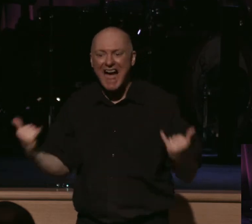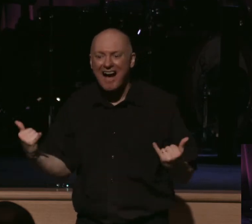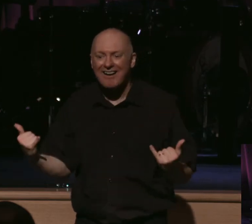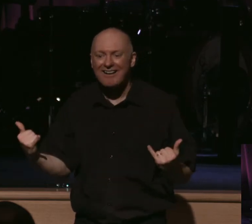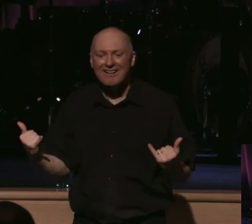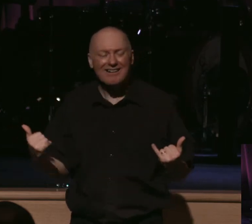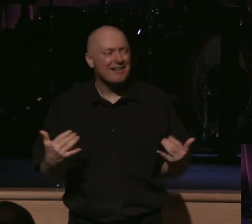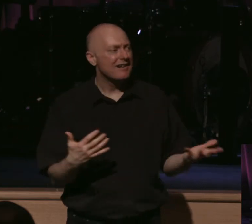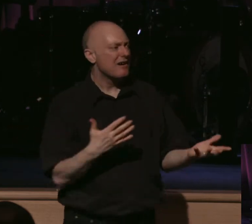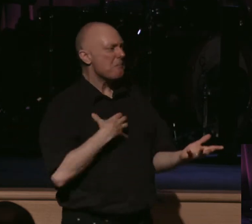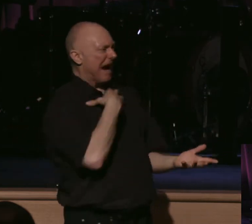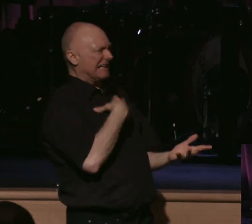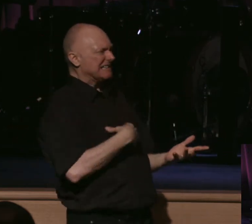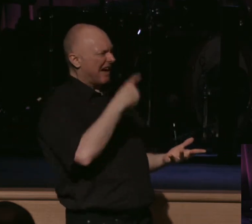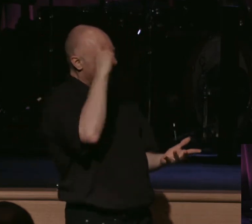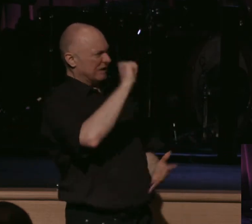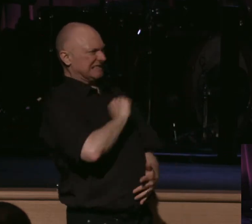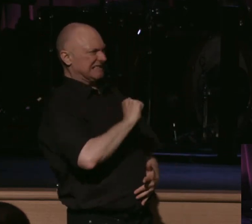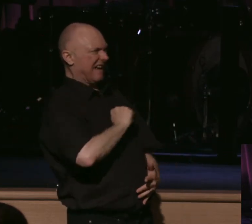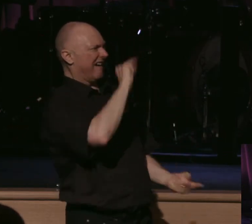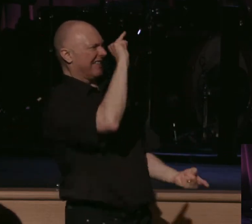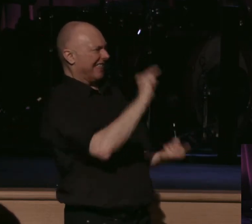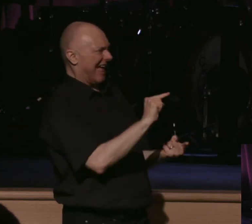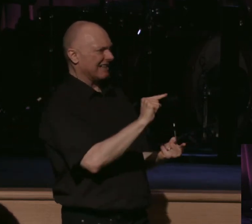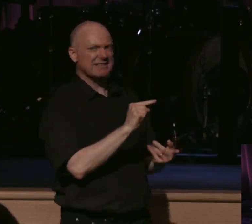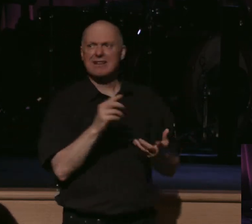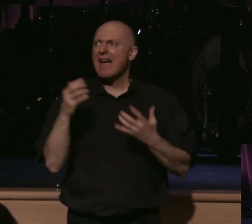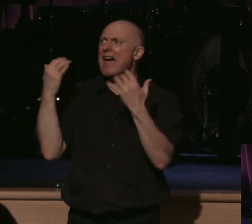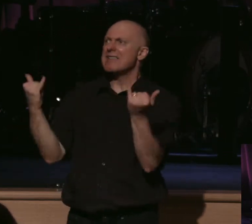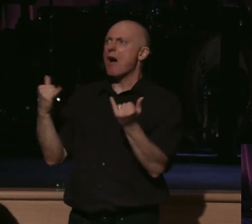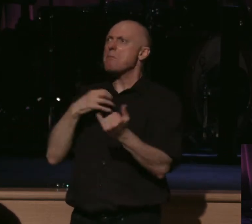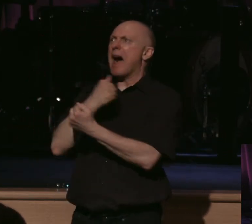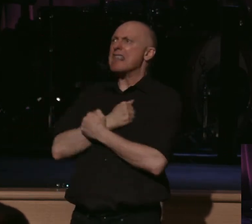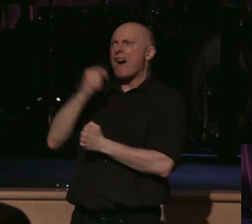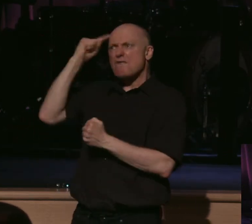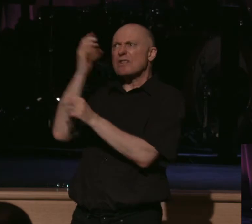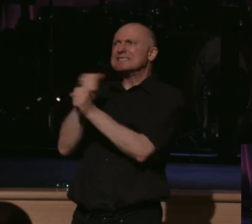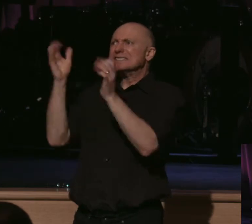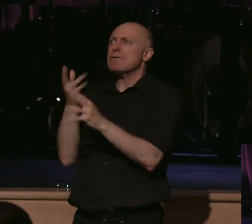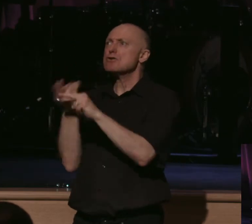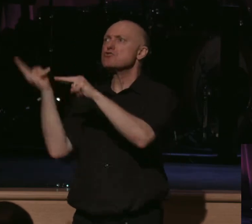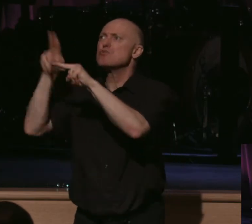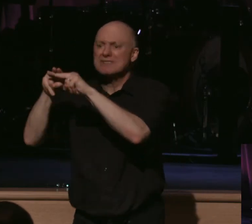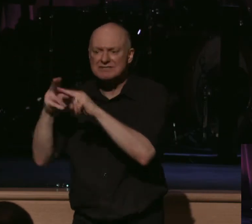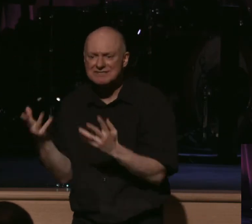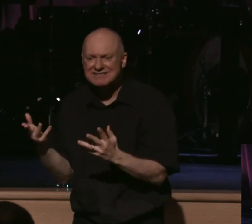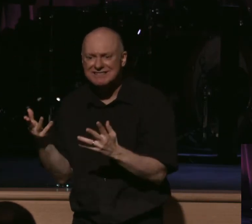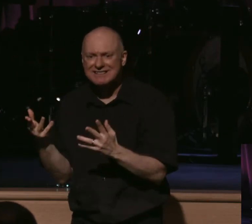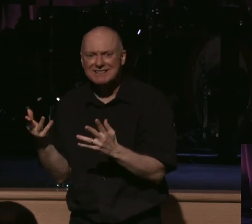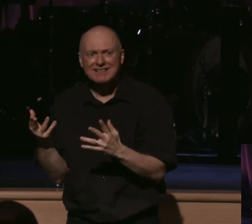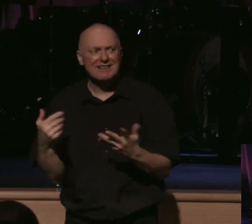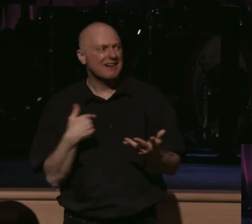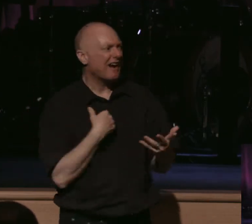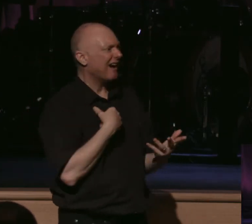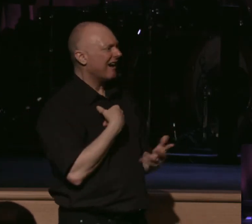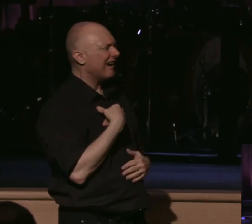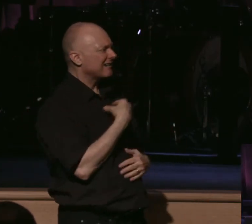It diminishes my desire for self and intenses my love for the Savior. It causes me to care less about